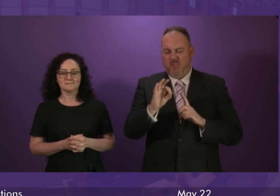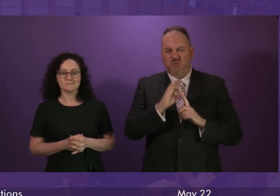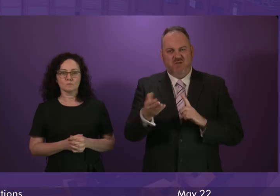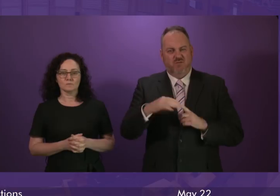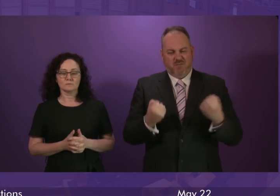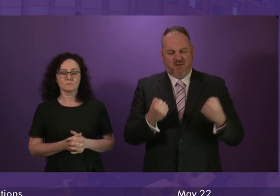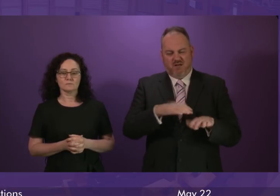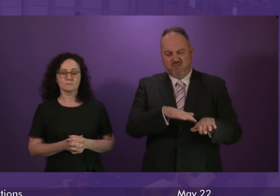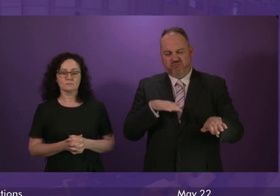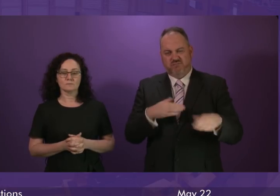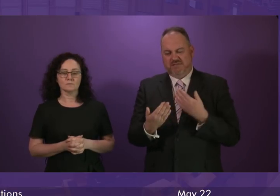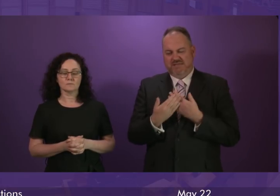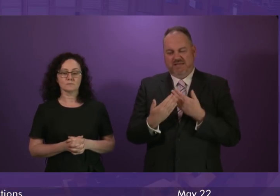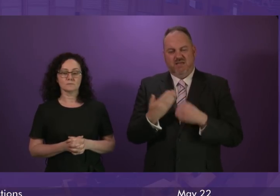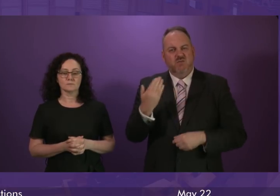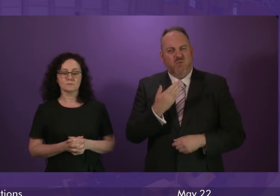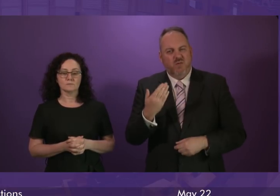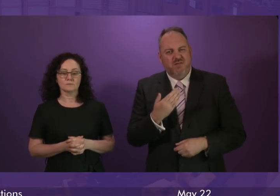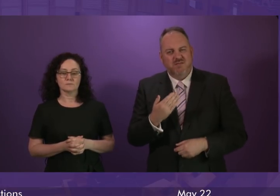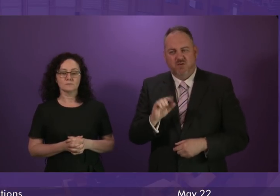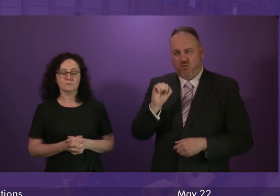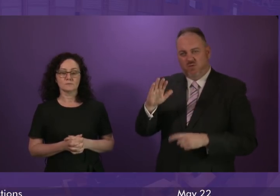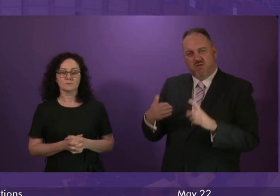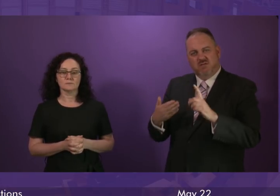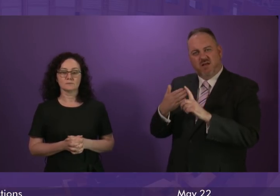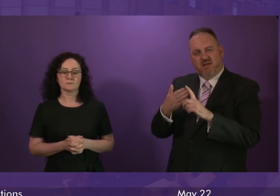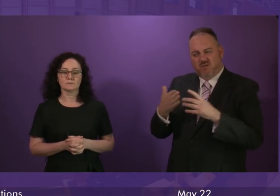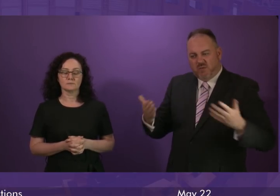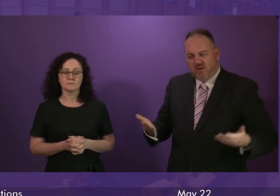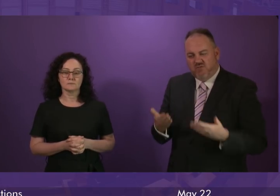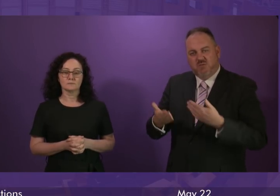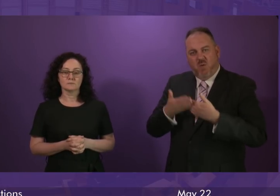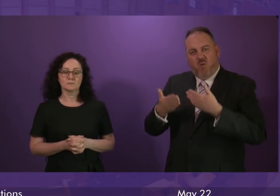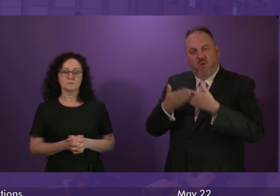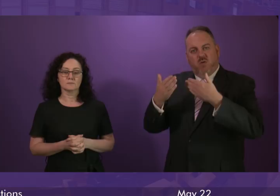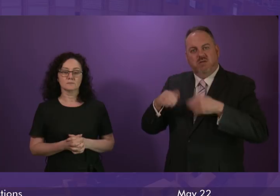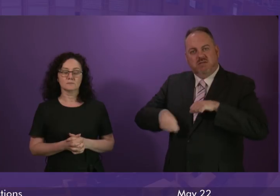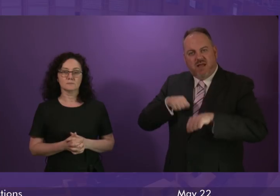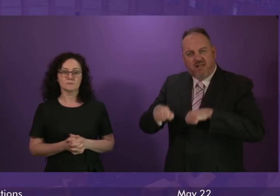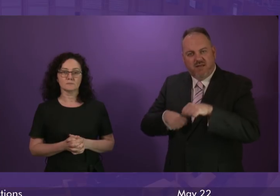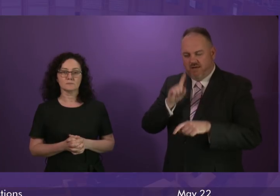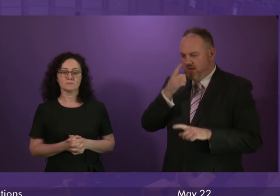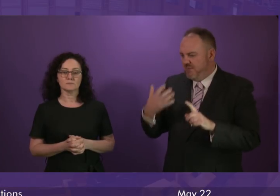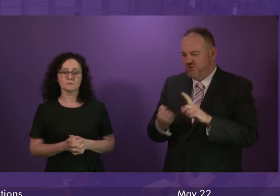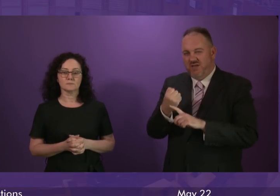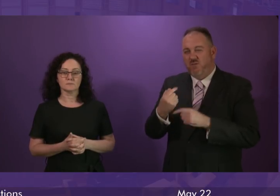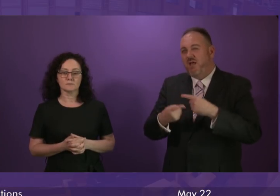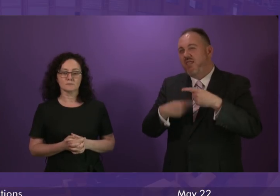fallen behind on reducing transport emissions and their target for increasing cycle journeys will not be achieved for an astonishing